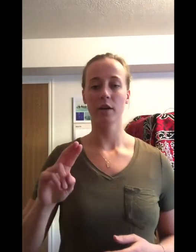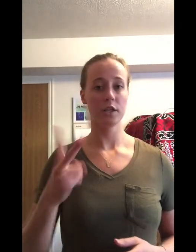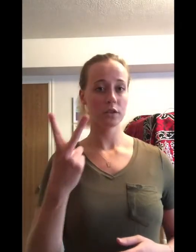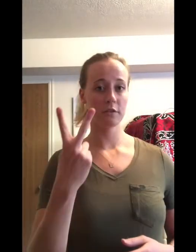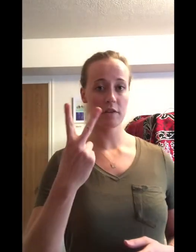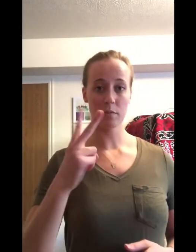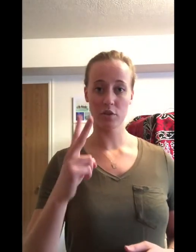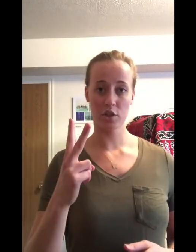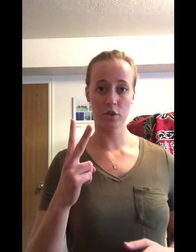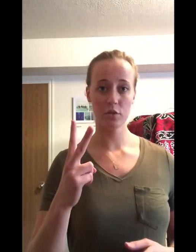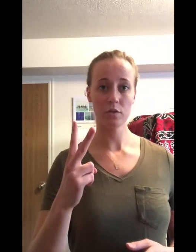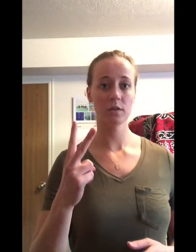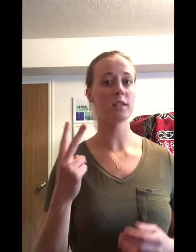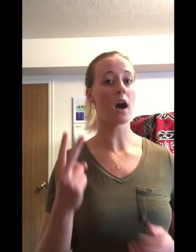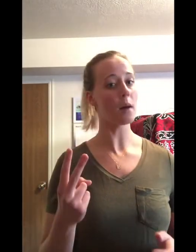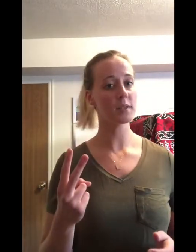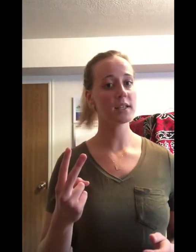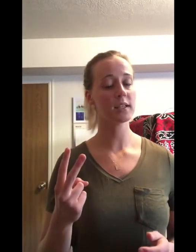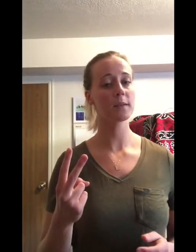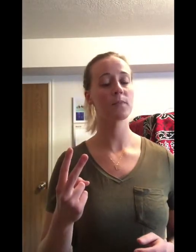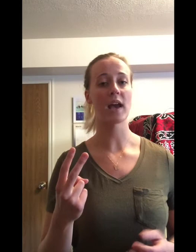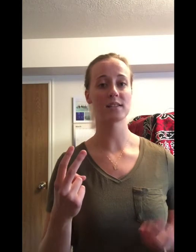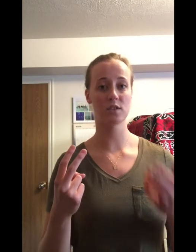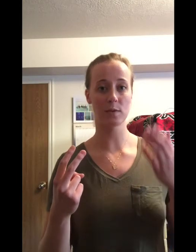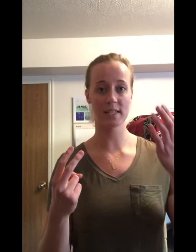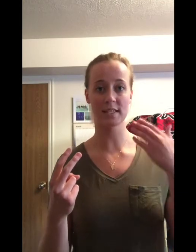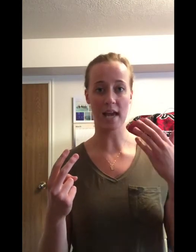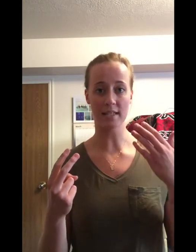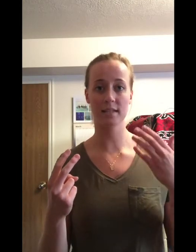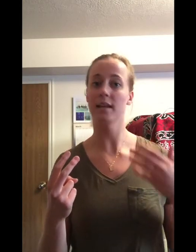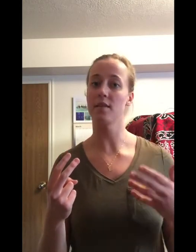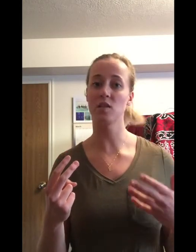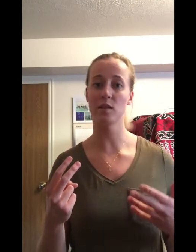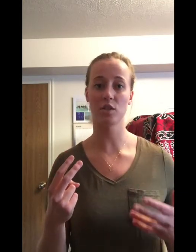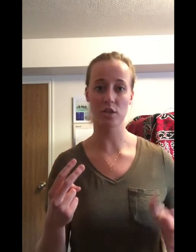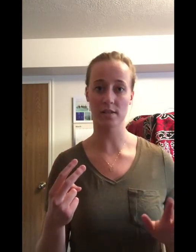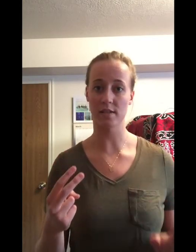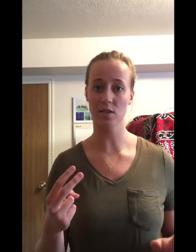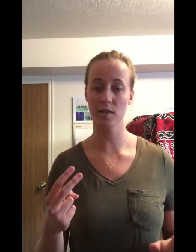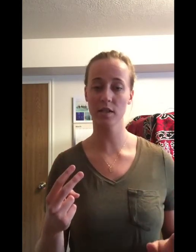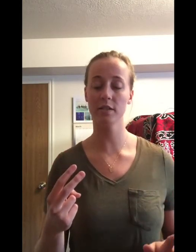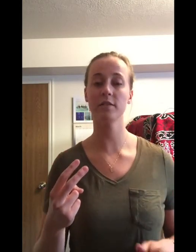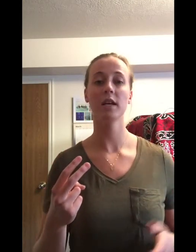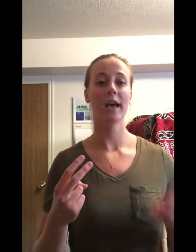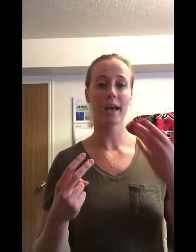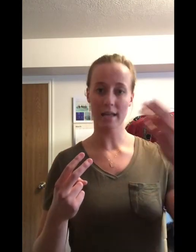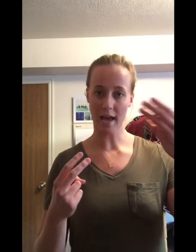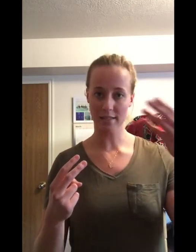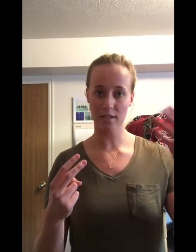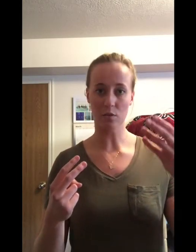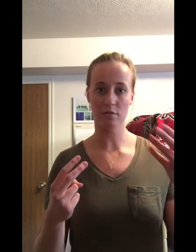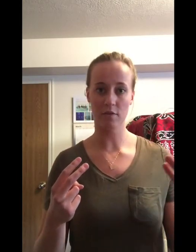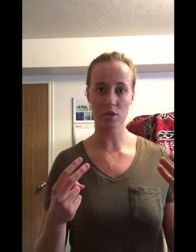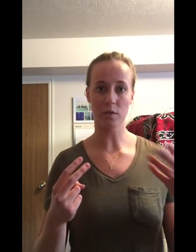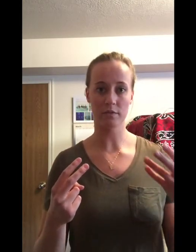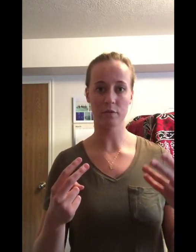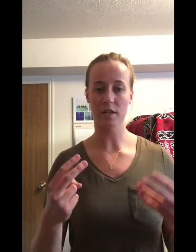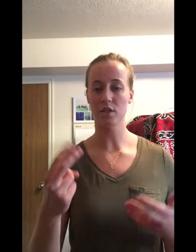Cranial nerve number two, the optic, has to do with sight. Again, this one is just a sensory nerve and it has to deal with visual information.